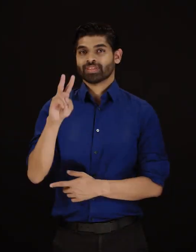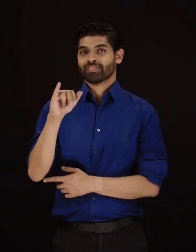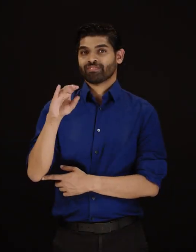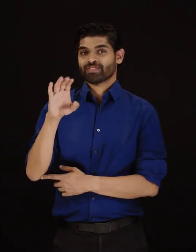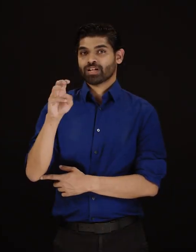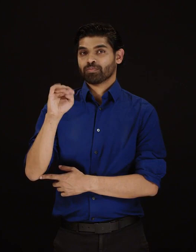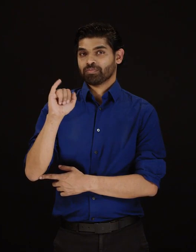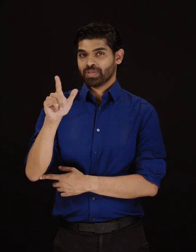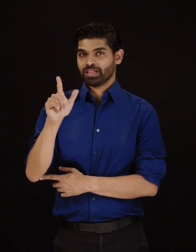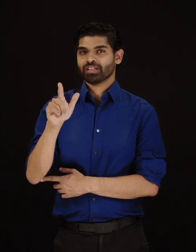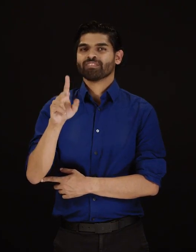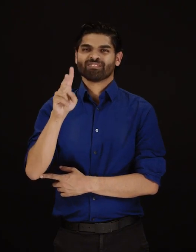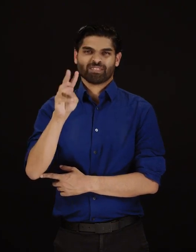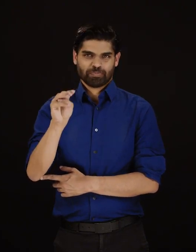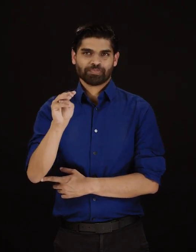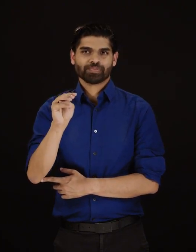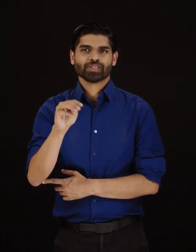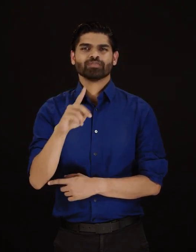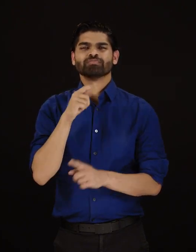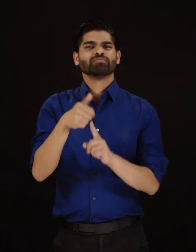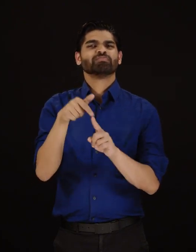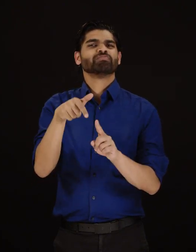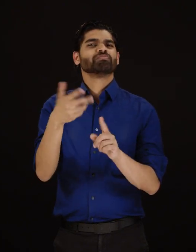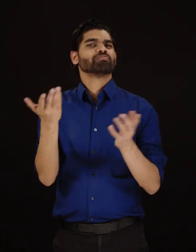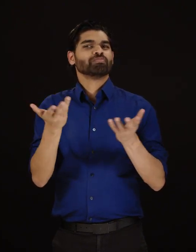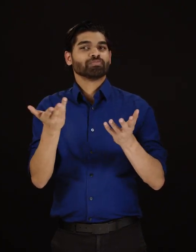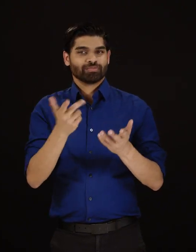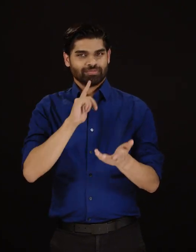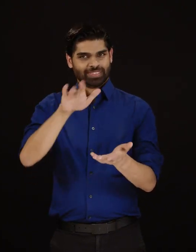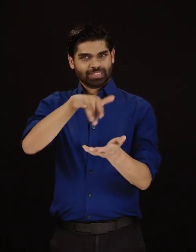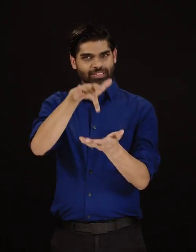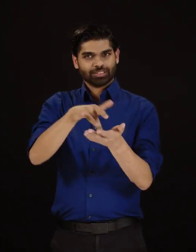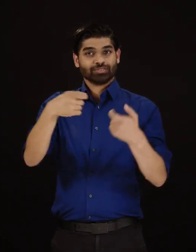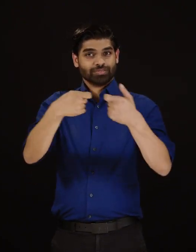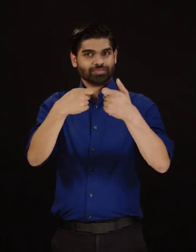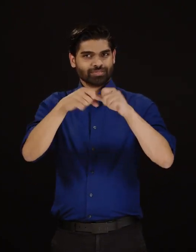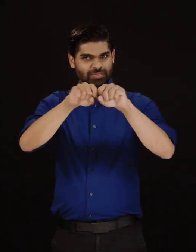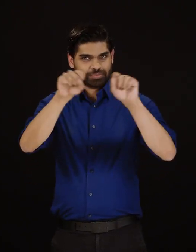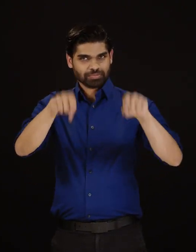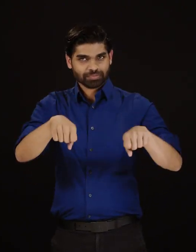Voicemail is a centralized electronic system that can store voice messages from callers.